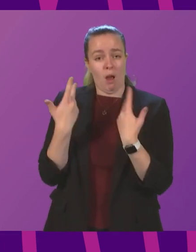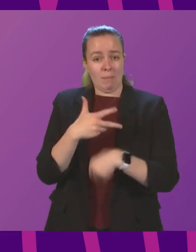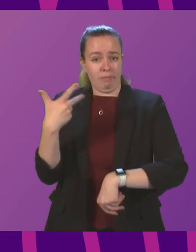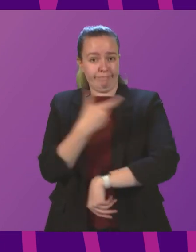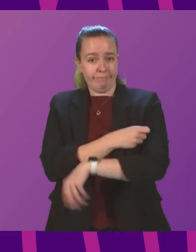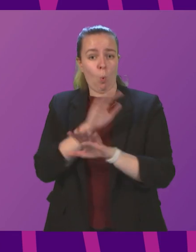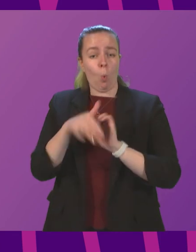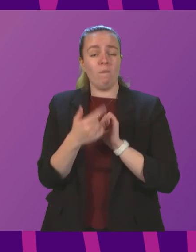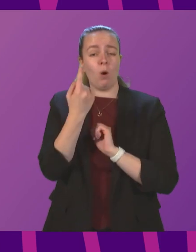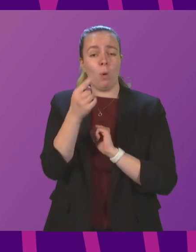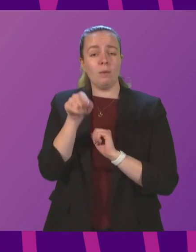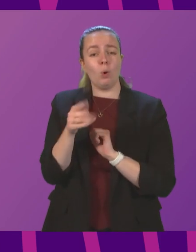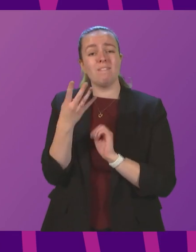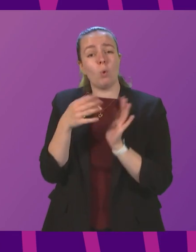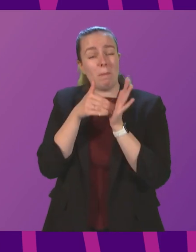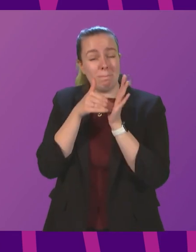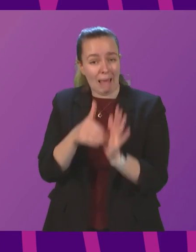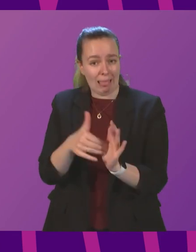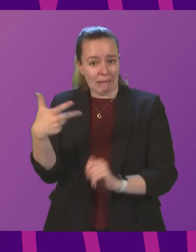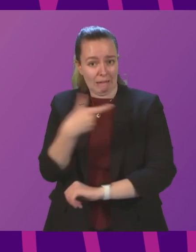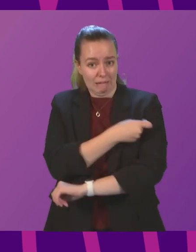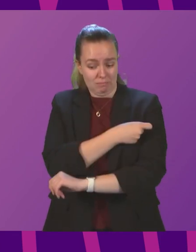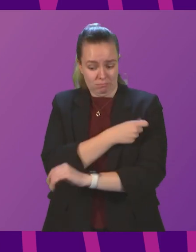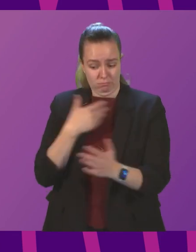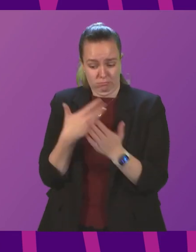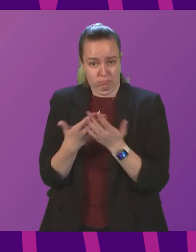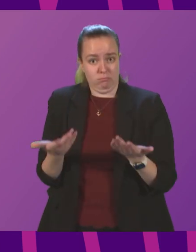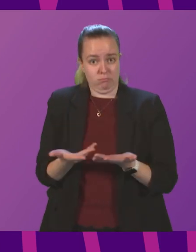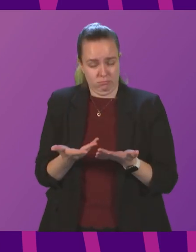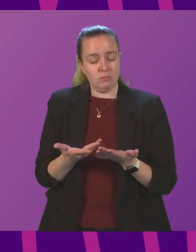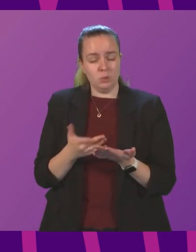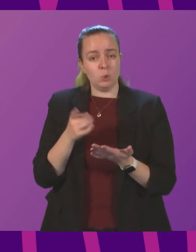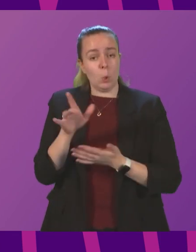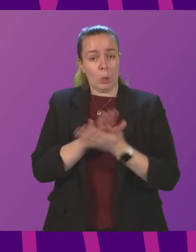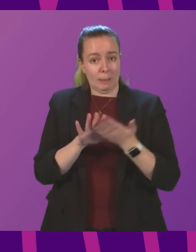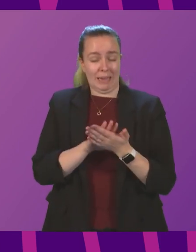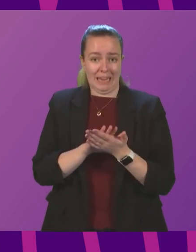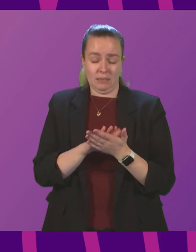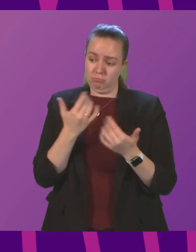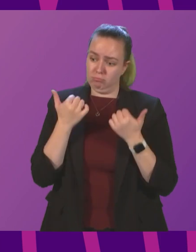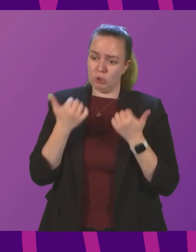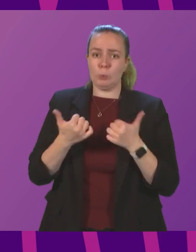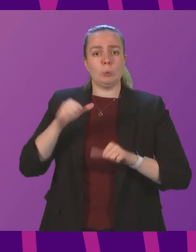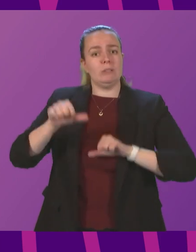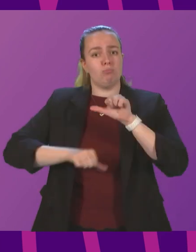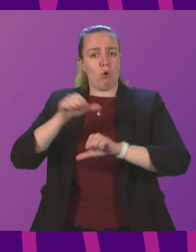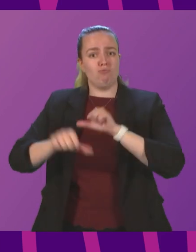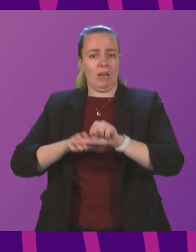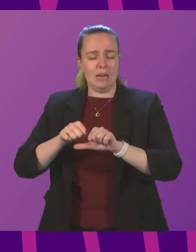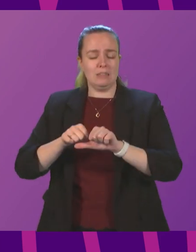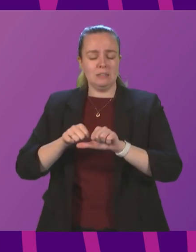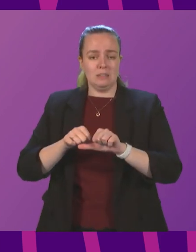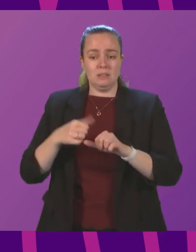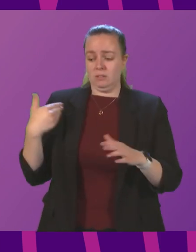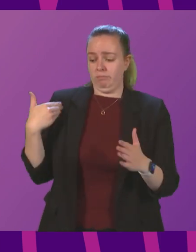over 1.4 million doses to date. So it is making very good progress. And in,